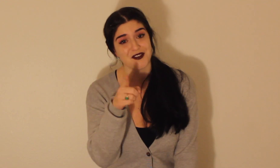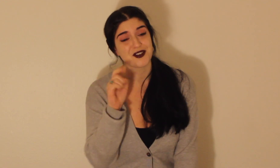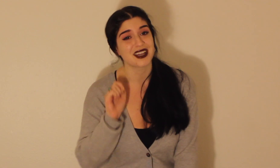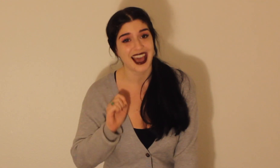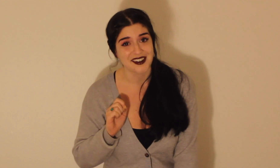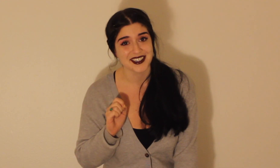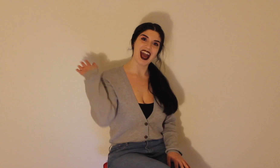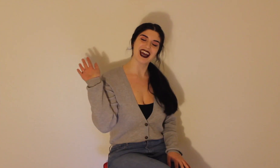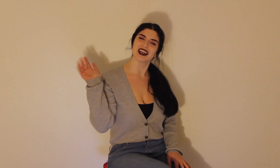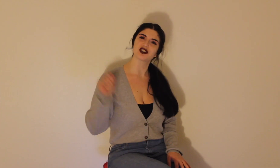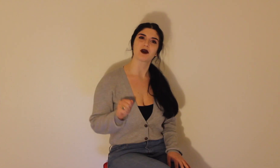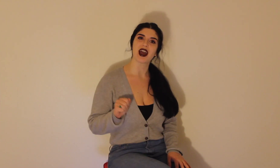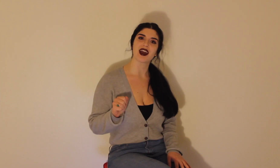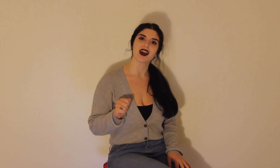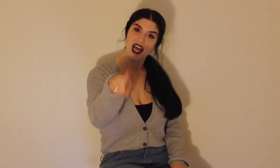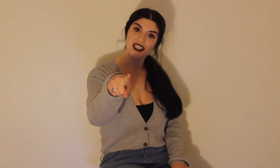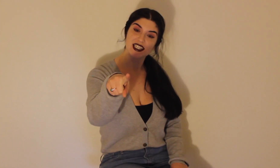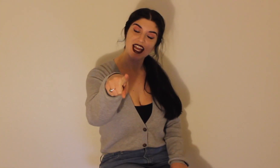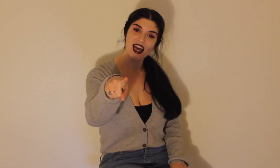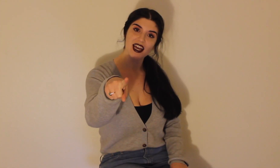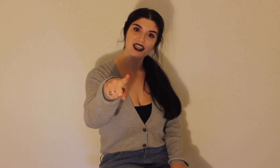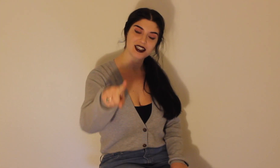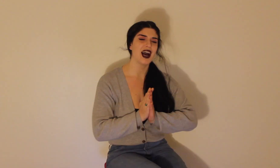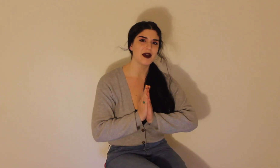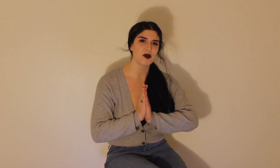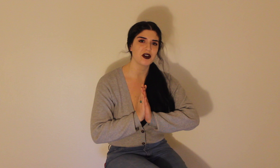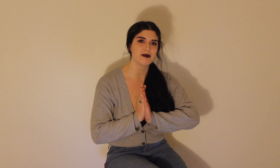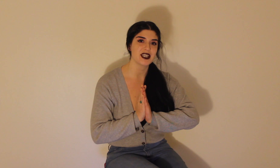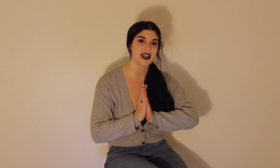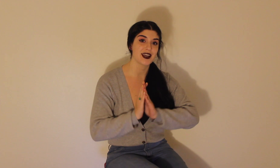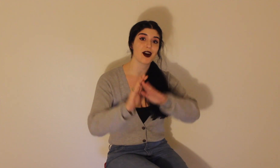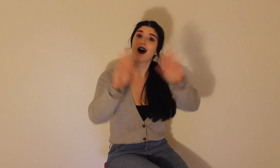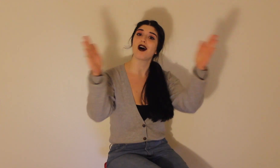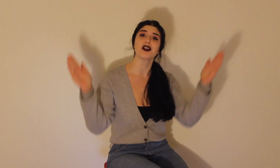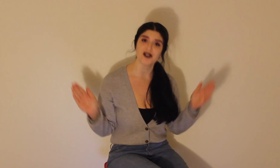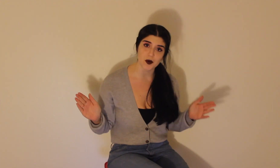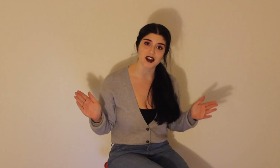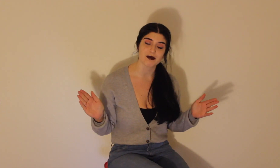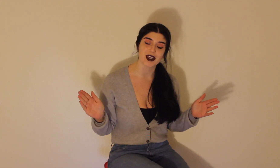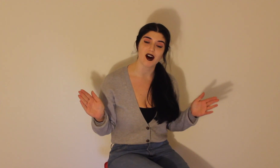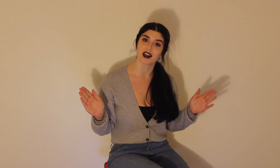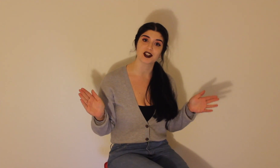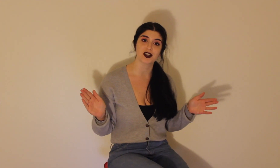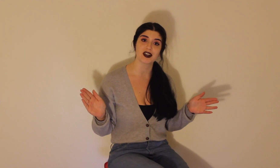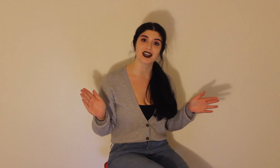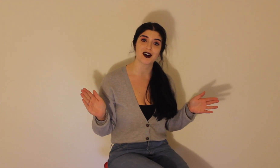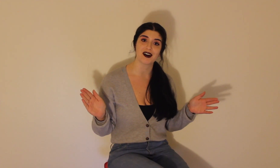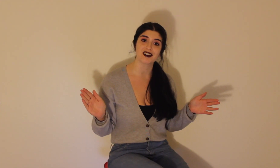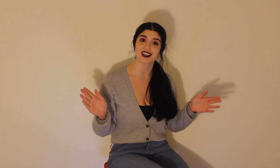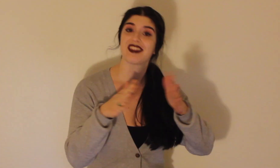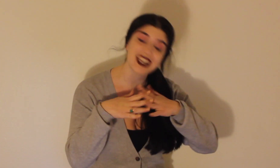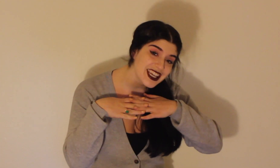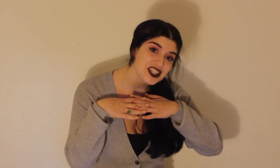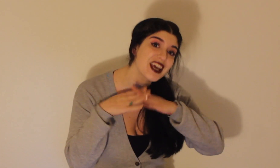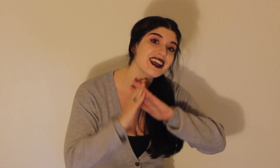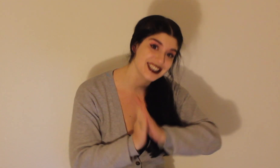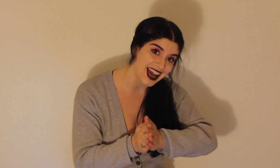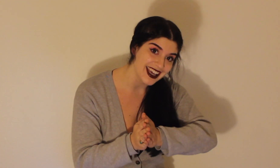your view to count. Hey, it's Ray, and today I am going to be taking all of you with me on a journey called the ketogenic diet.